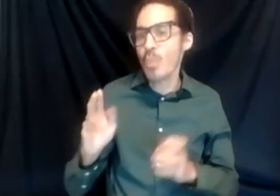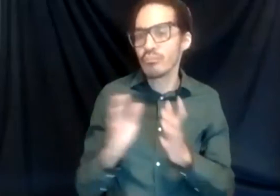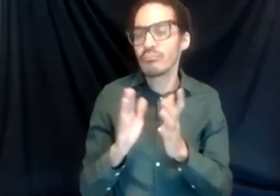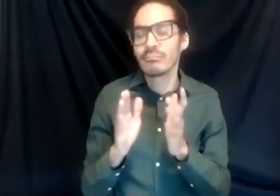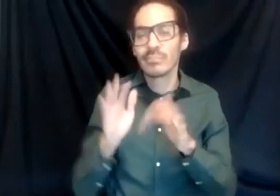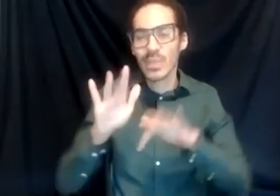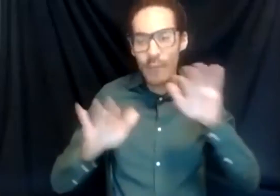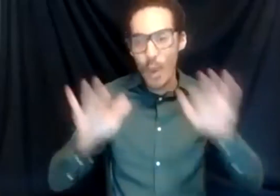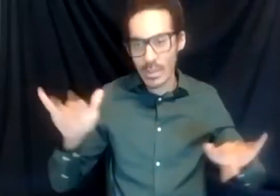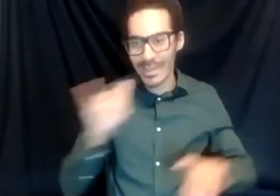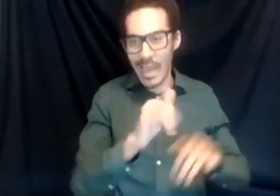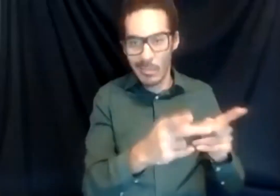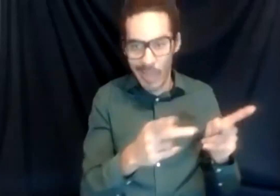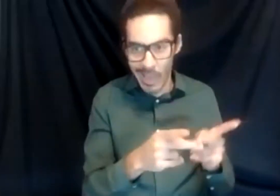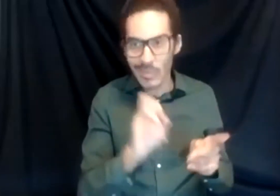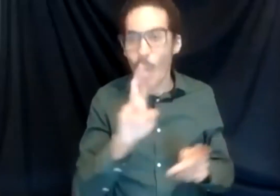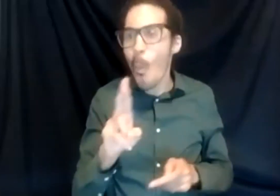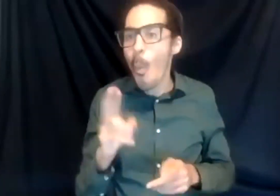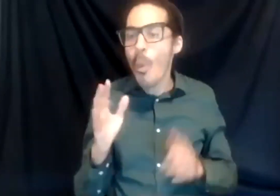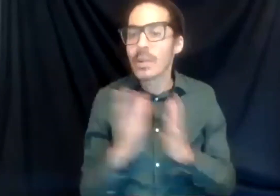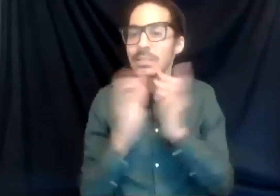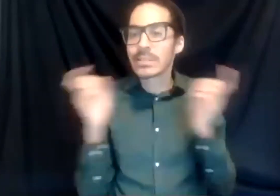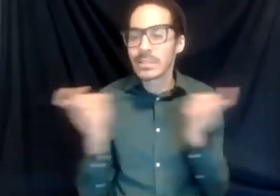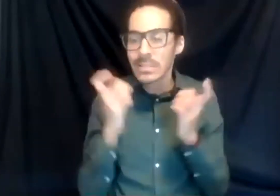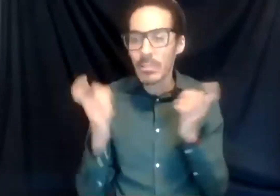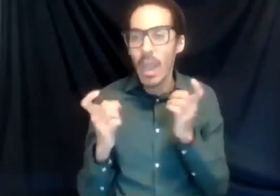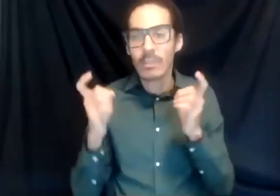the diversity that's being focused on with the event?